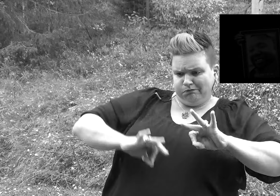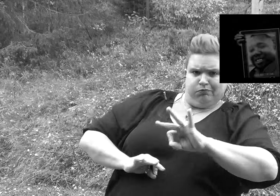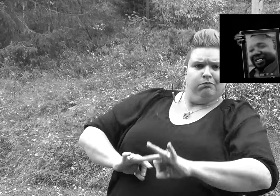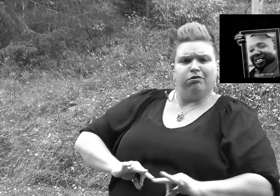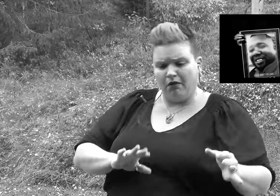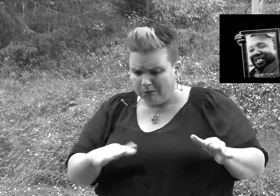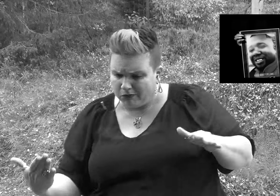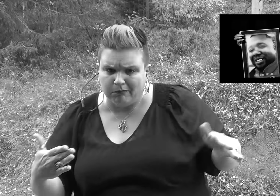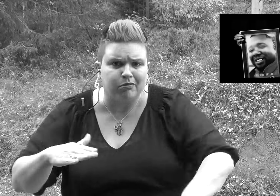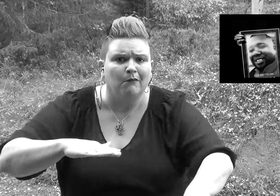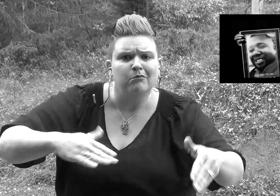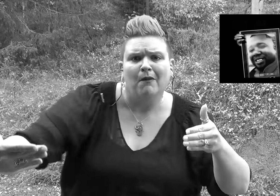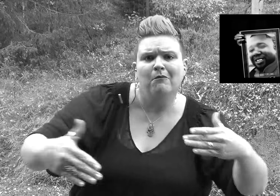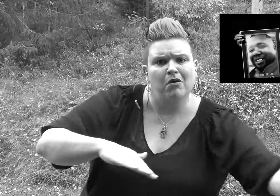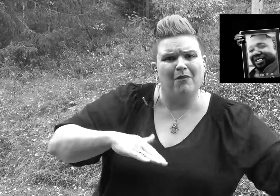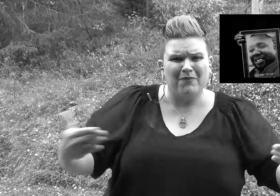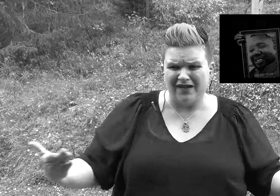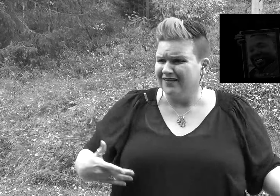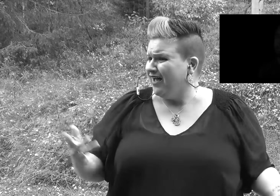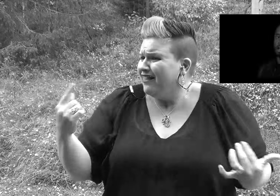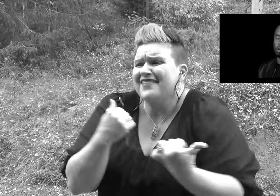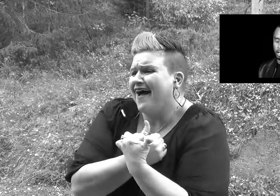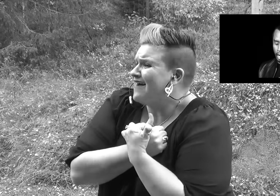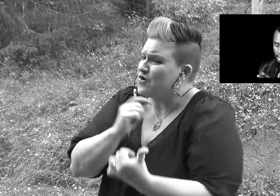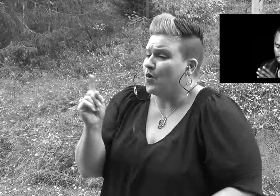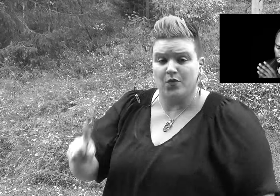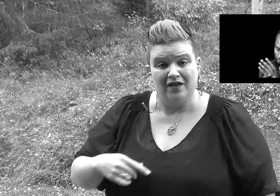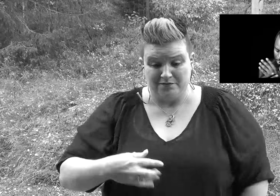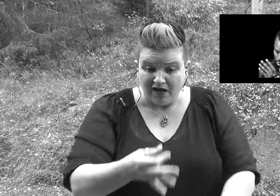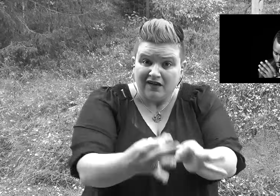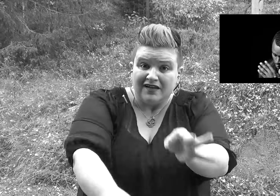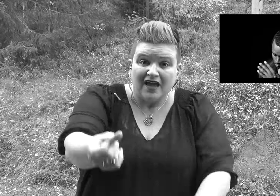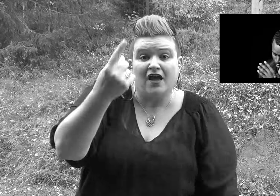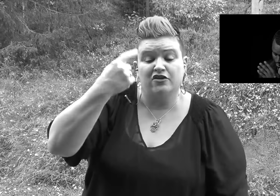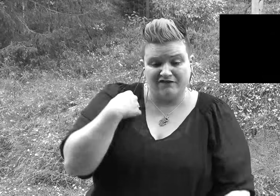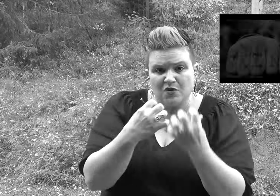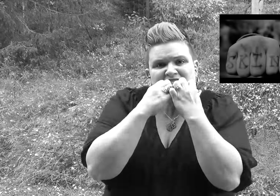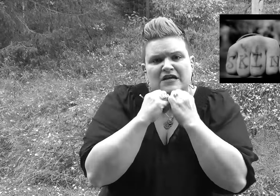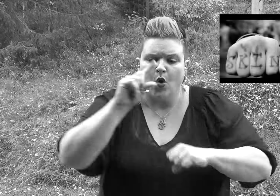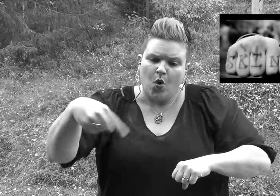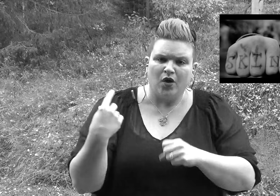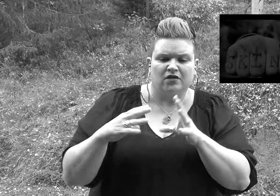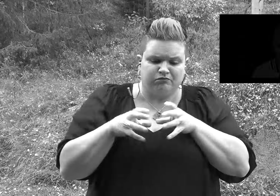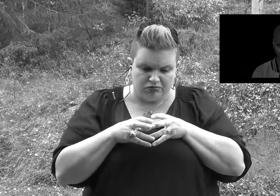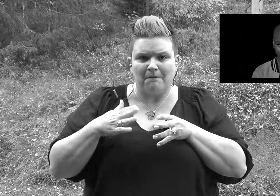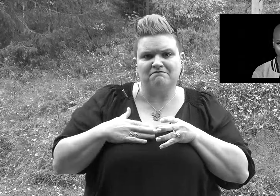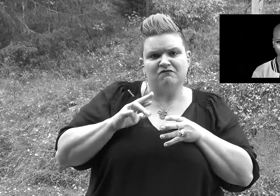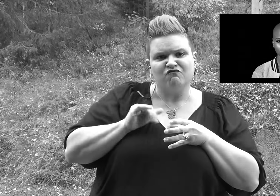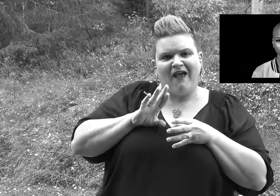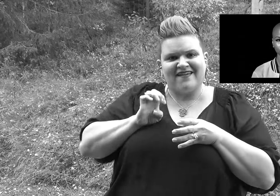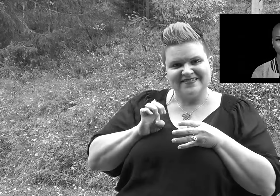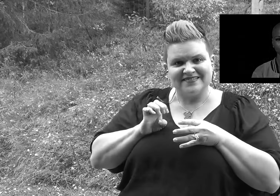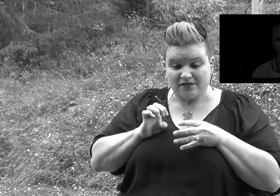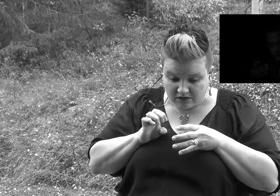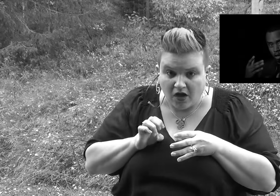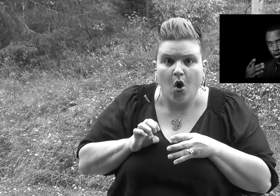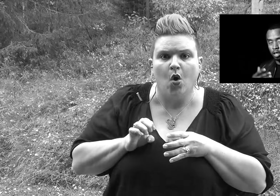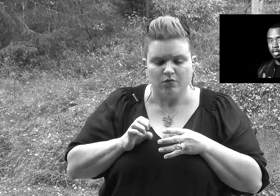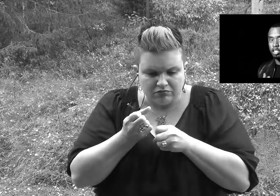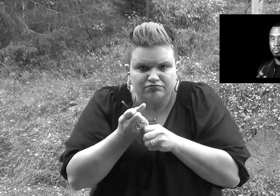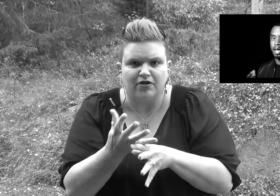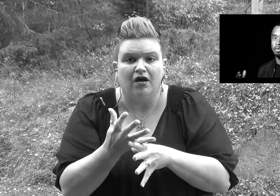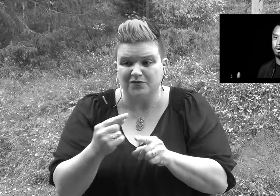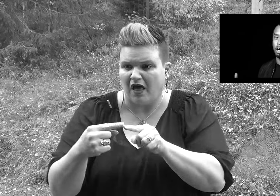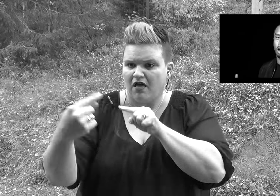Where's the love? But if you only got love for your own race Where's the love? Then